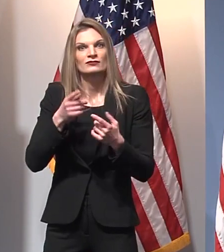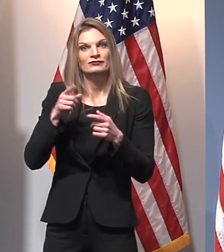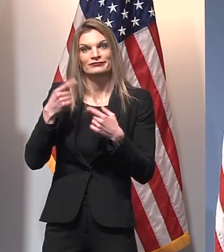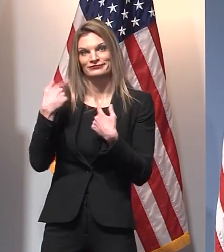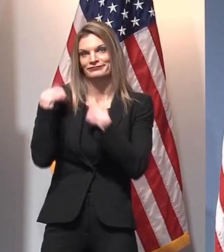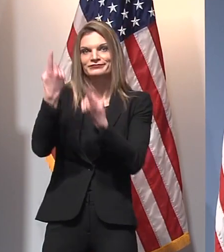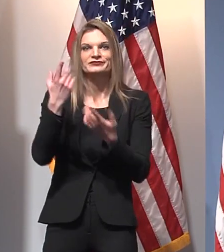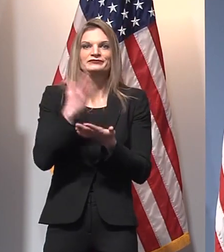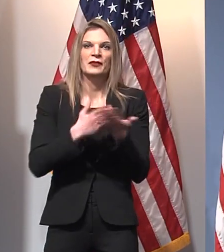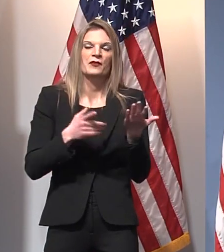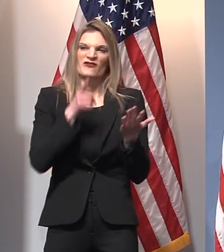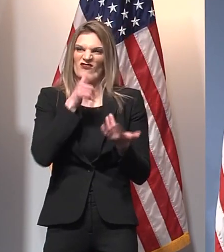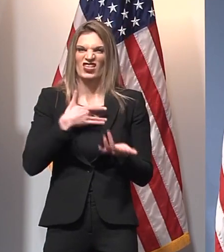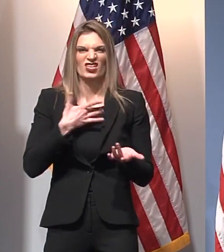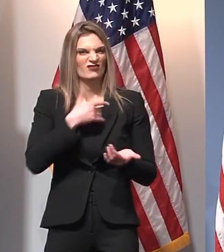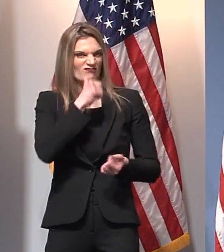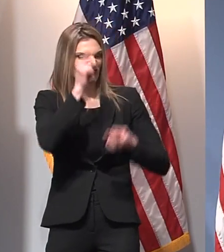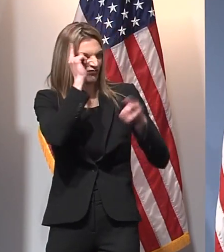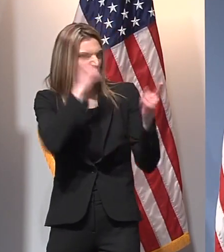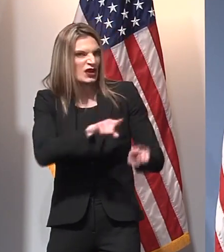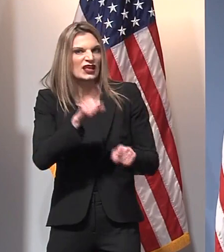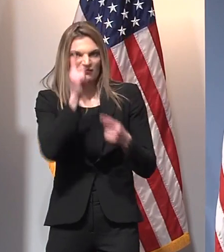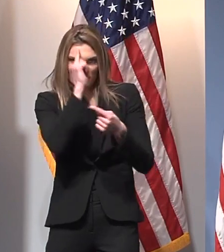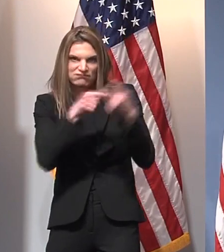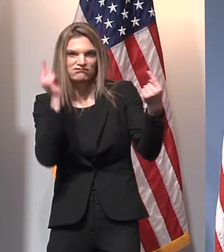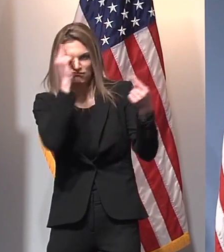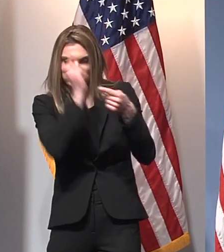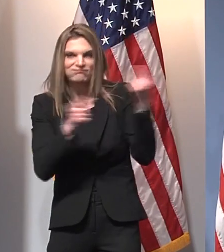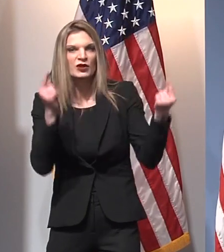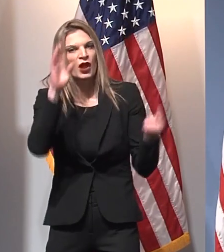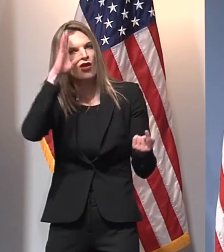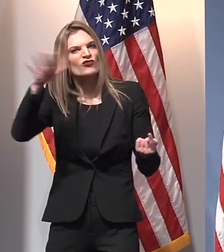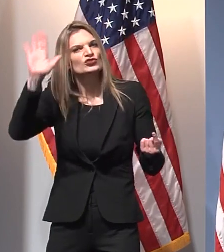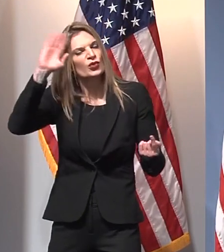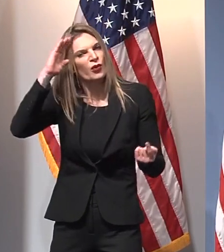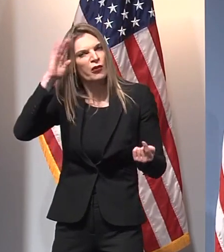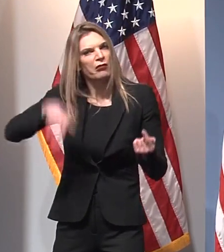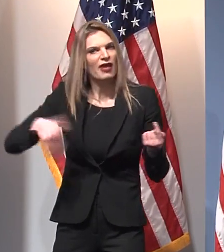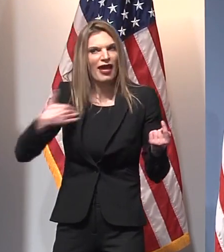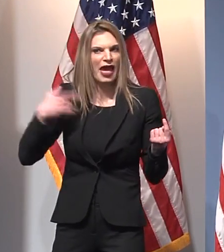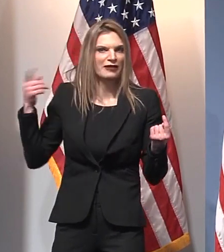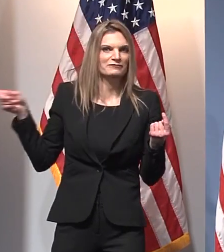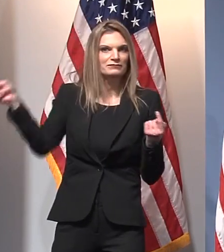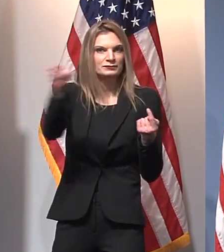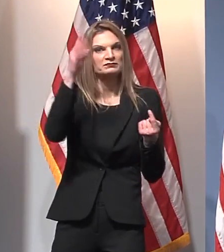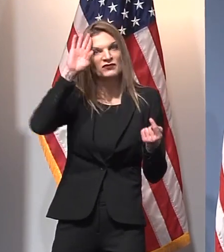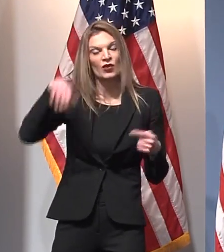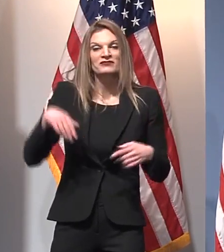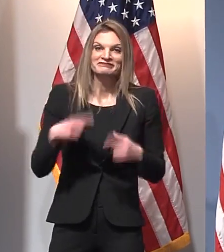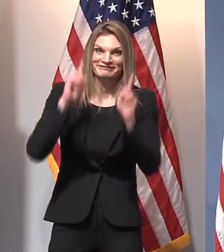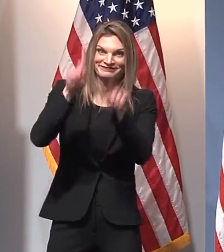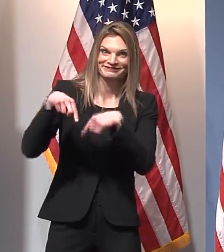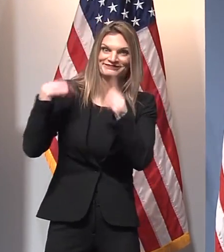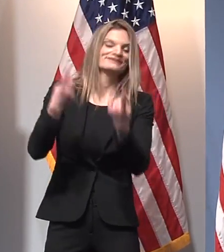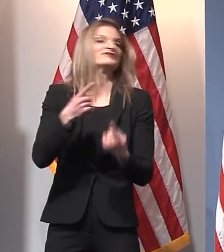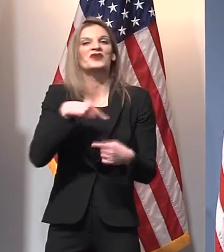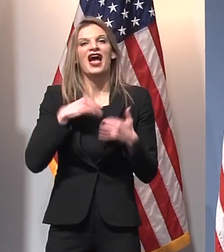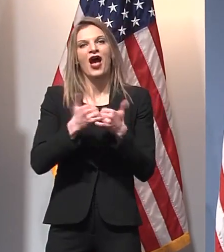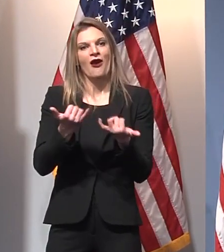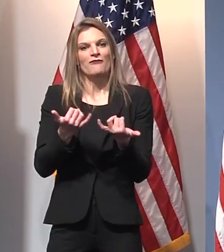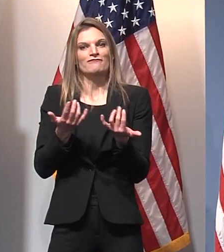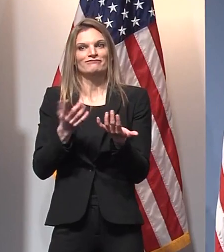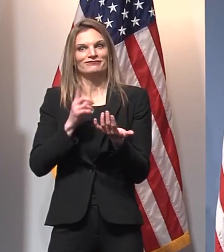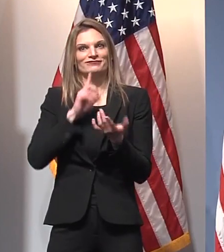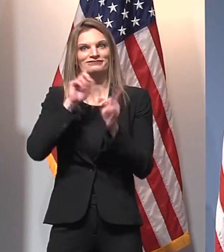publicly. The fact of the matter is, if anyone's watched how I have conducted myself and the way that we